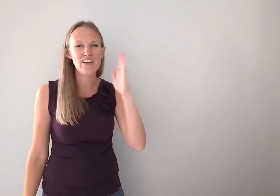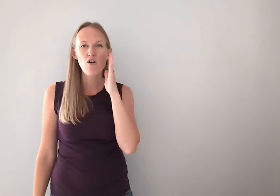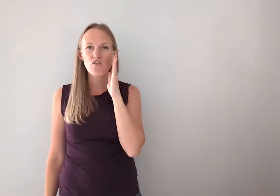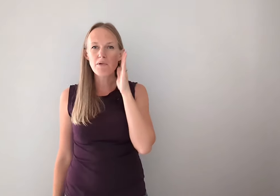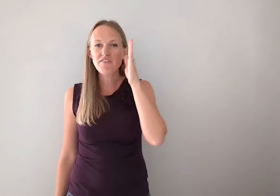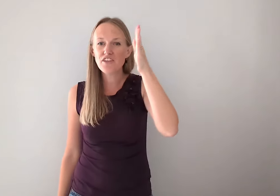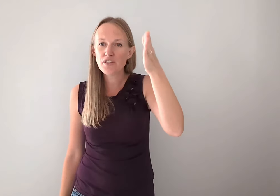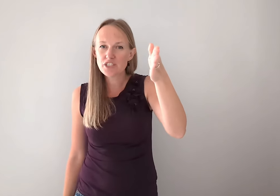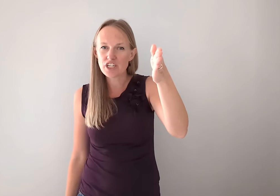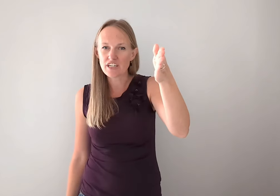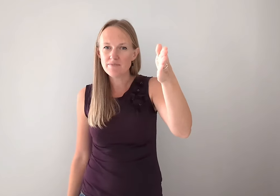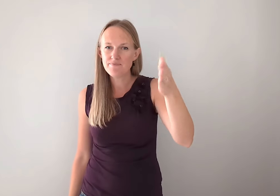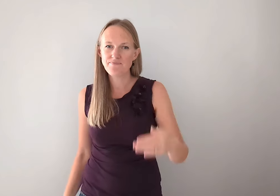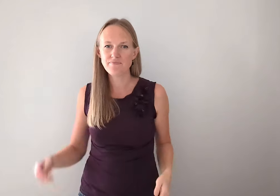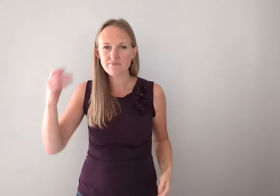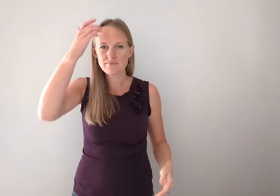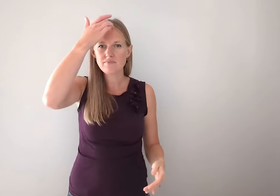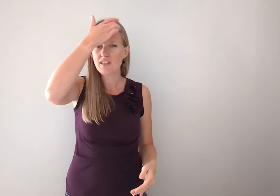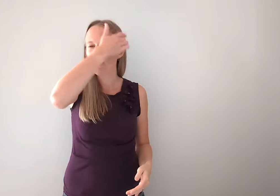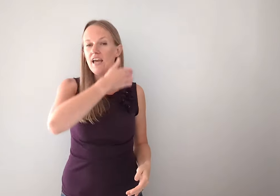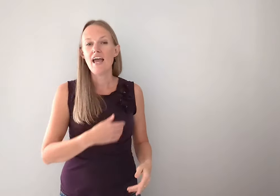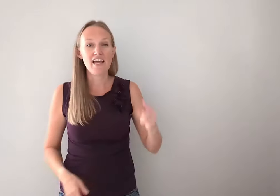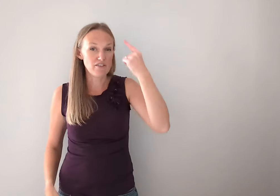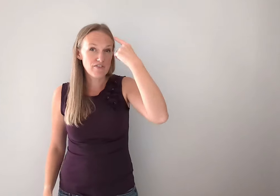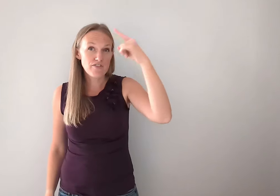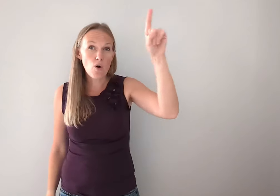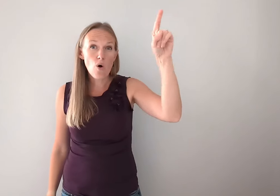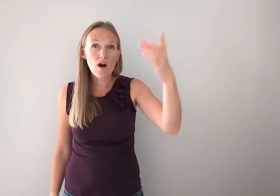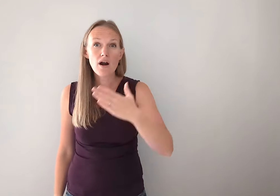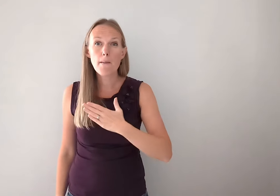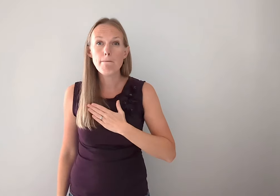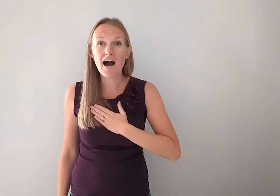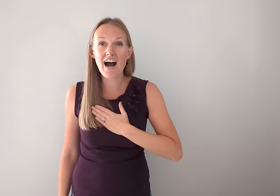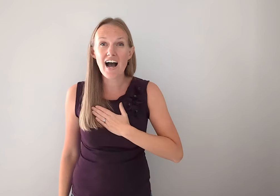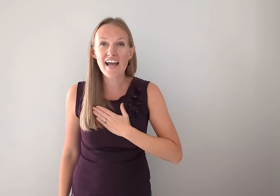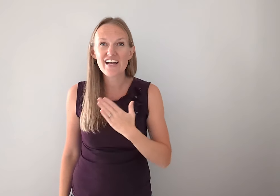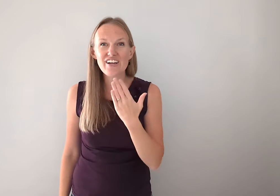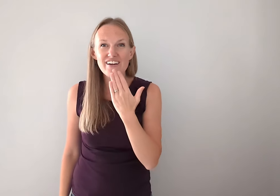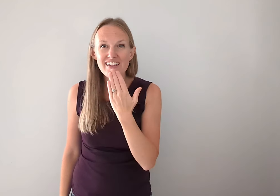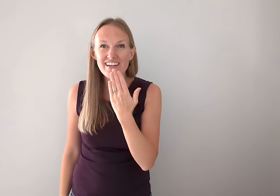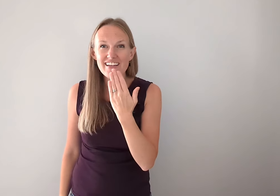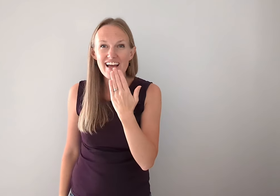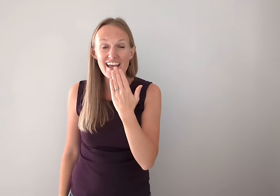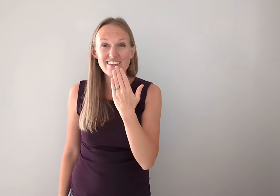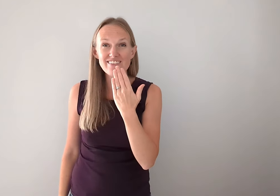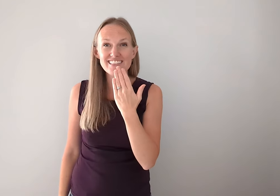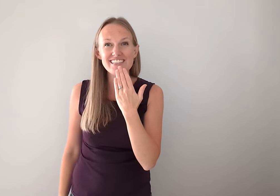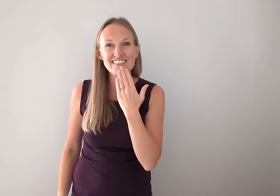For my future and for my good. A hand once again, still